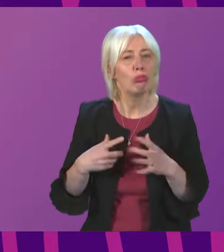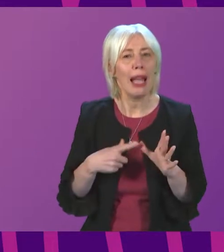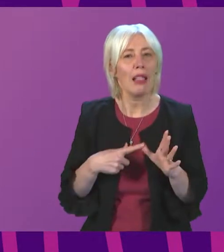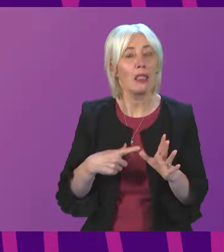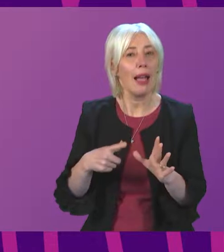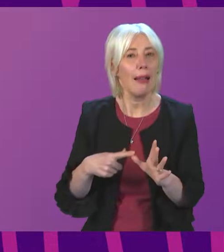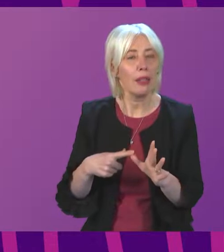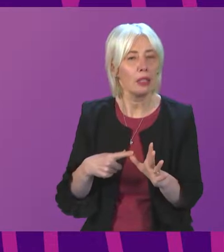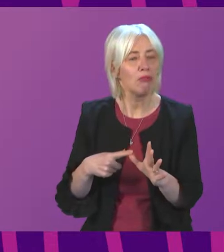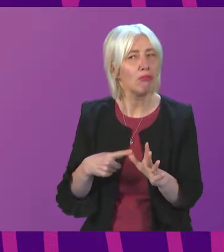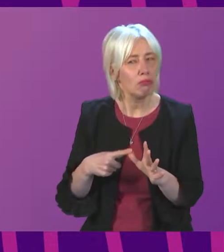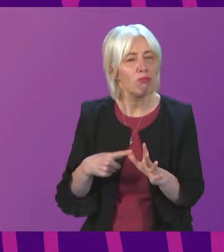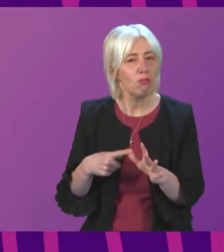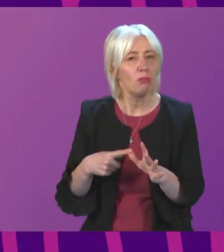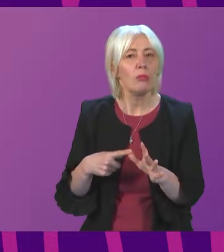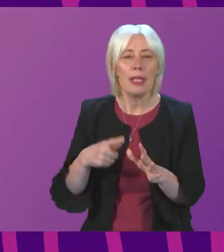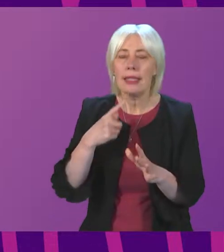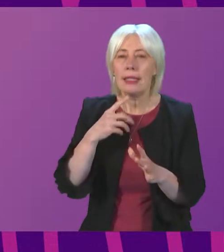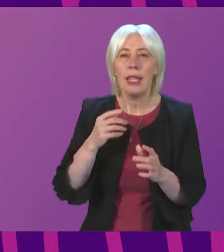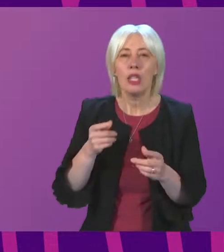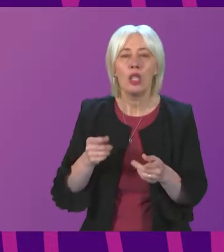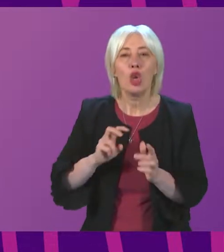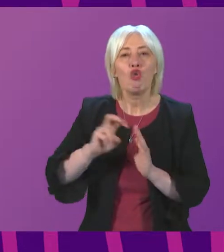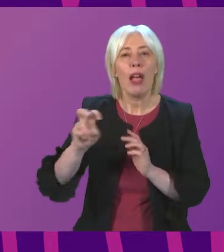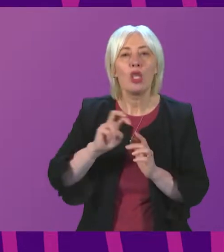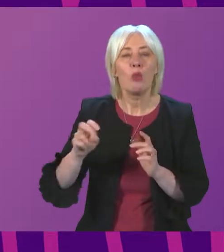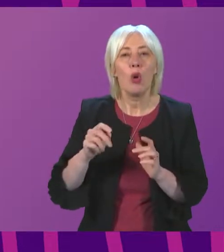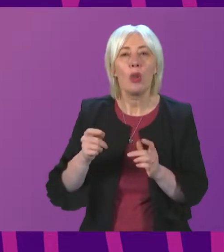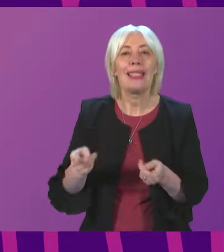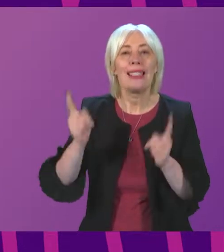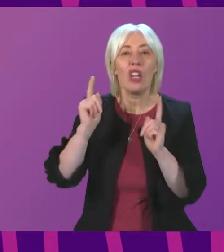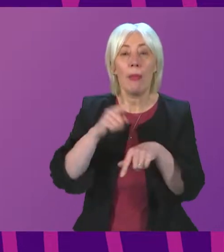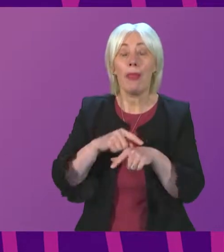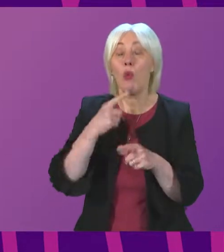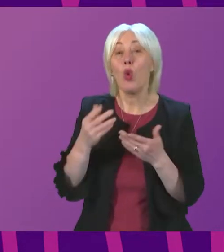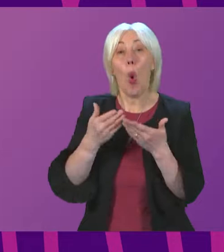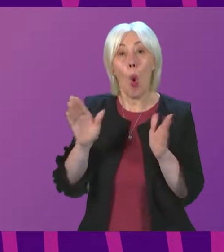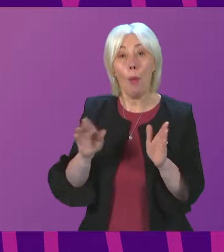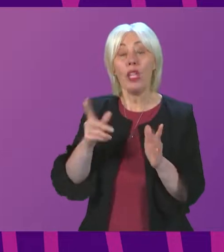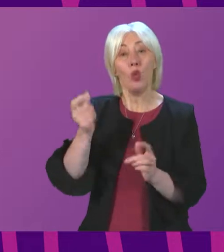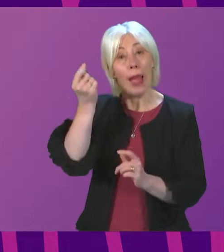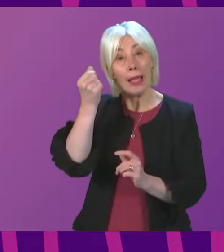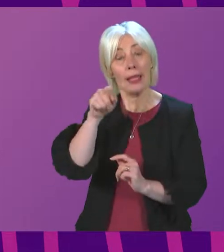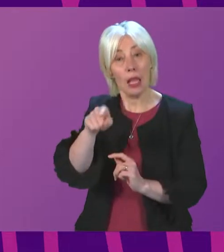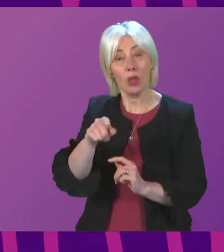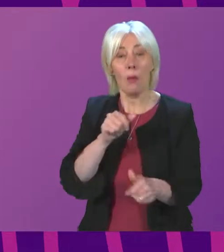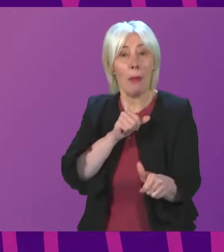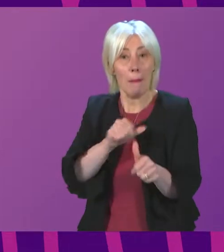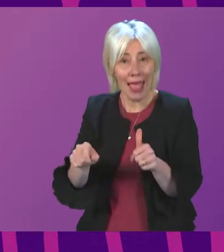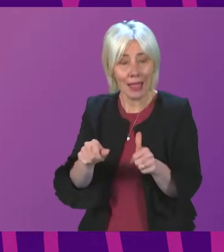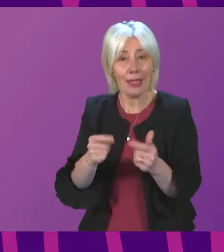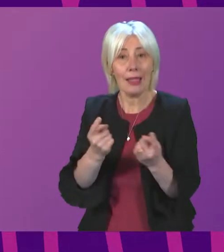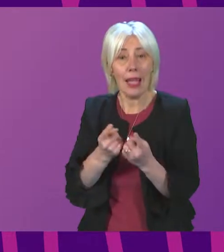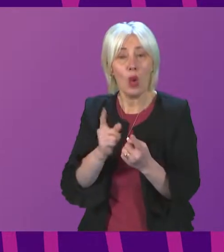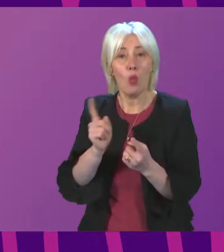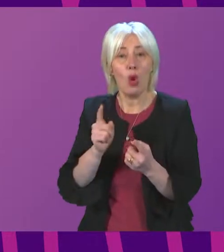Allen indicated that the transport secretary at the time was open to that suggestion. I wonder if the best thing for us to do is to write